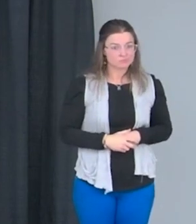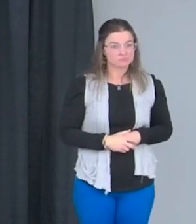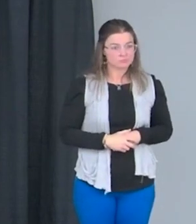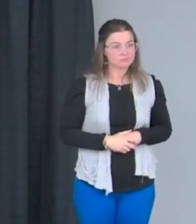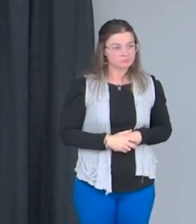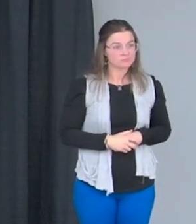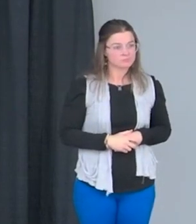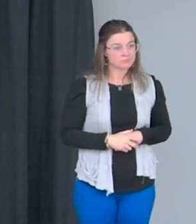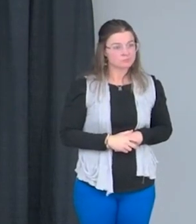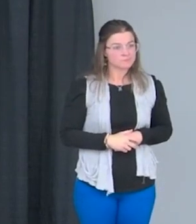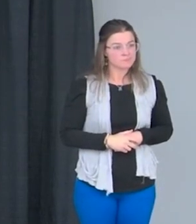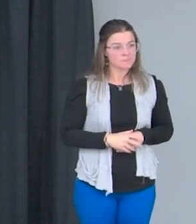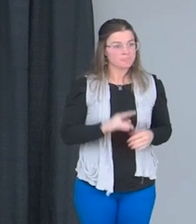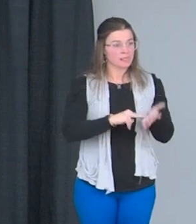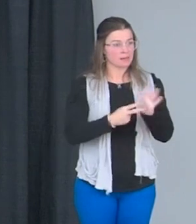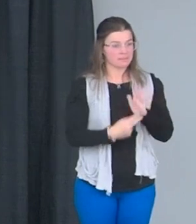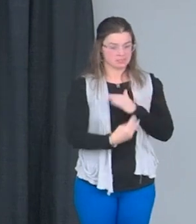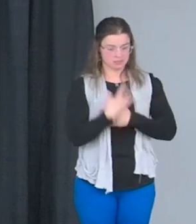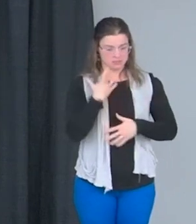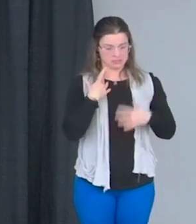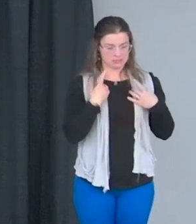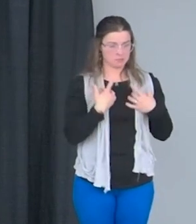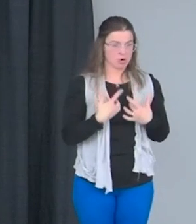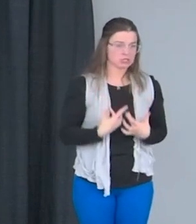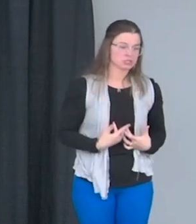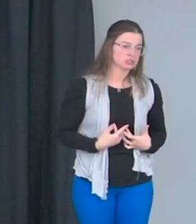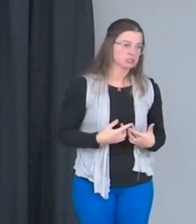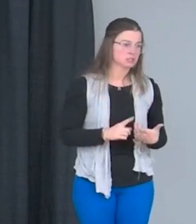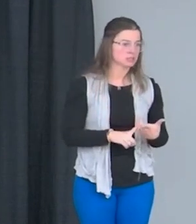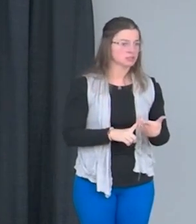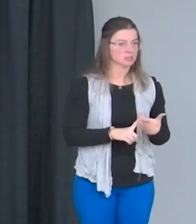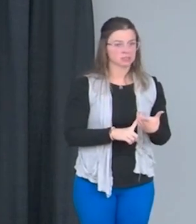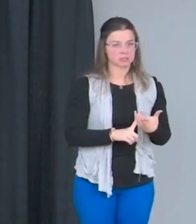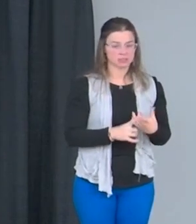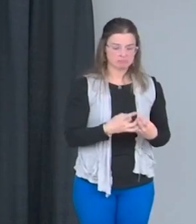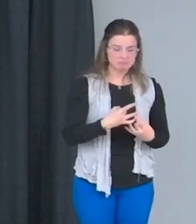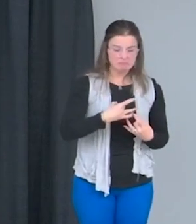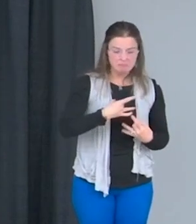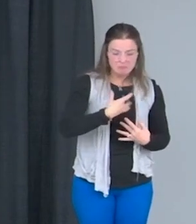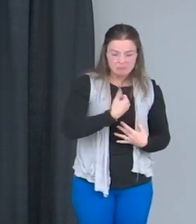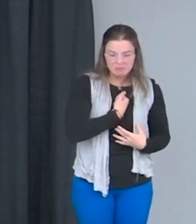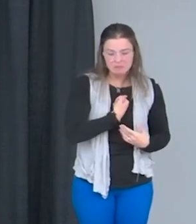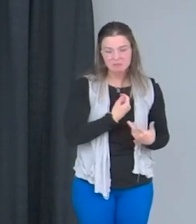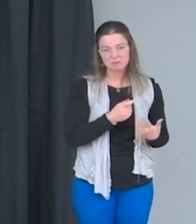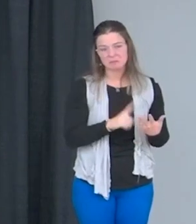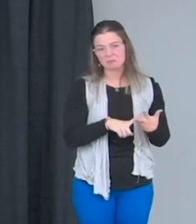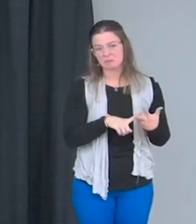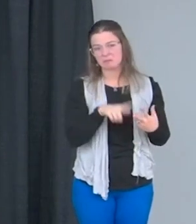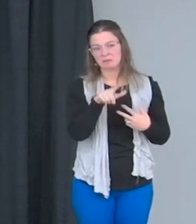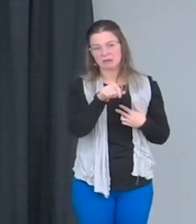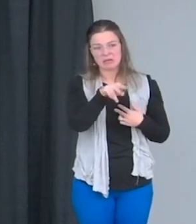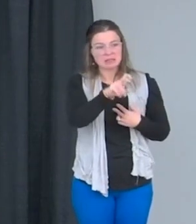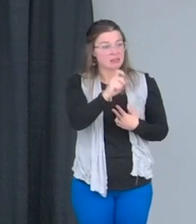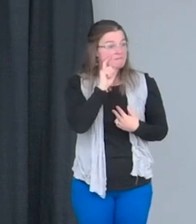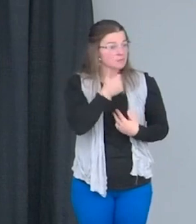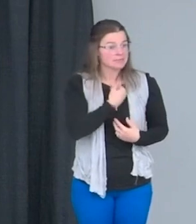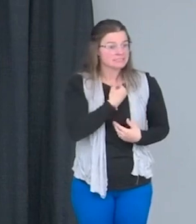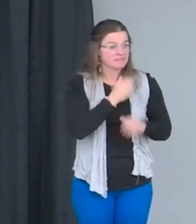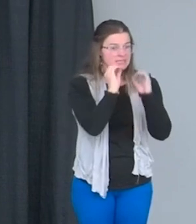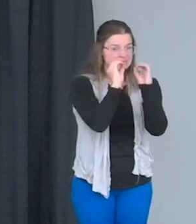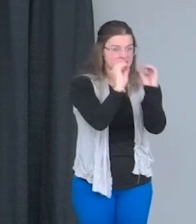So that just led to more depression, a lot of self-hate, no love for my image at all.